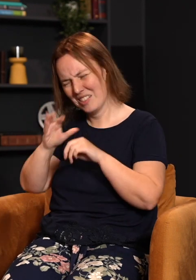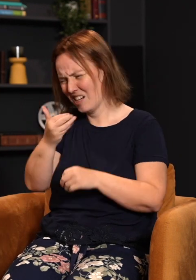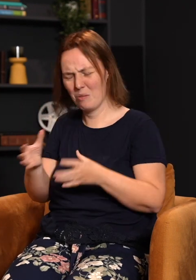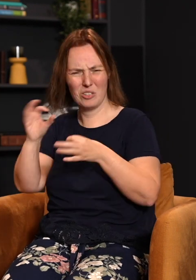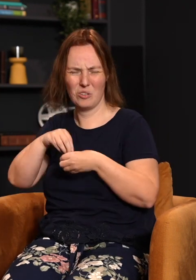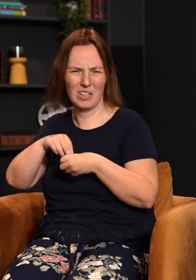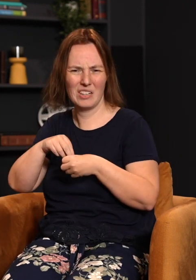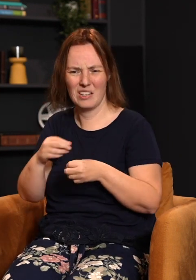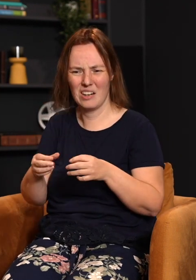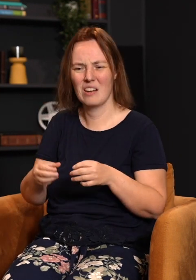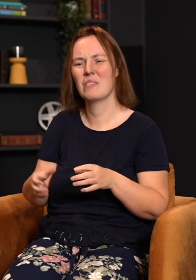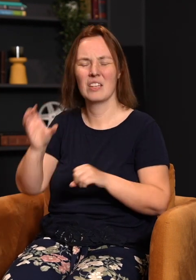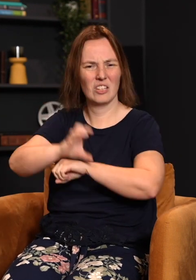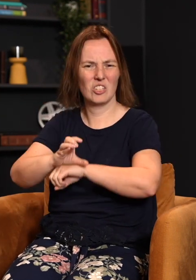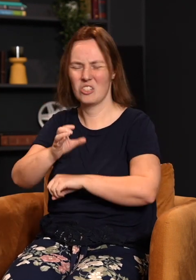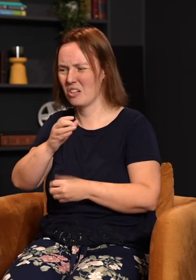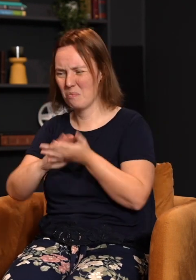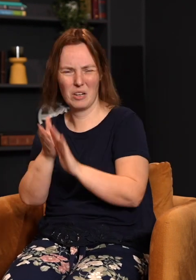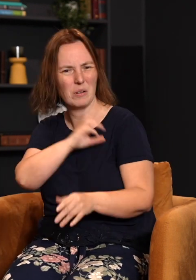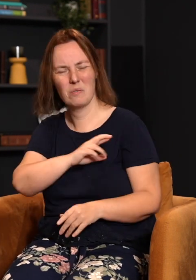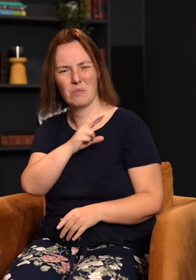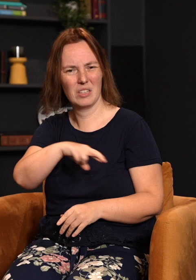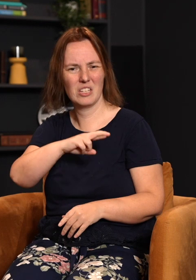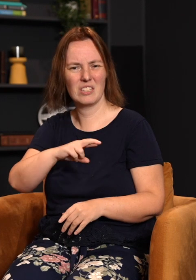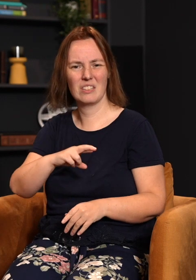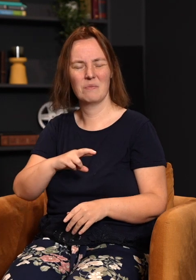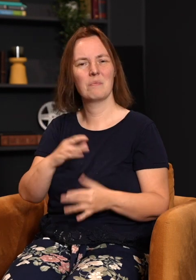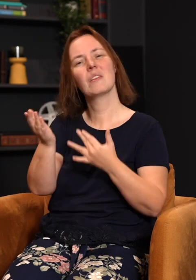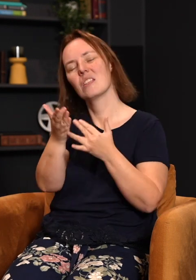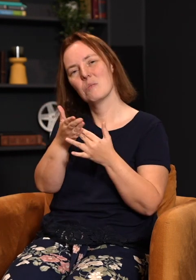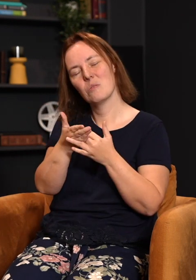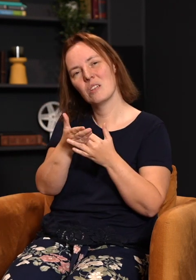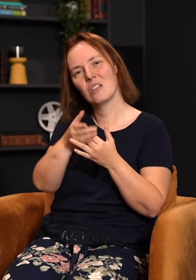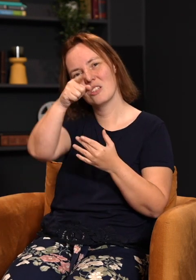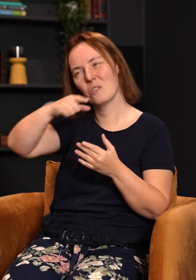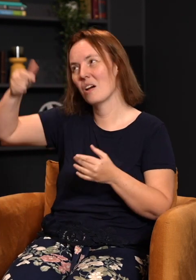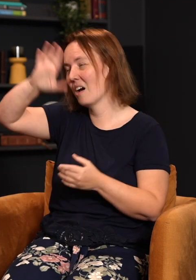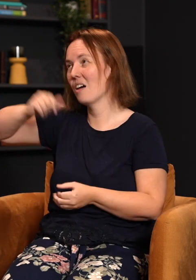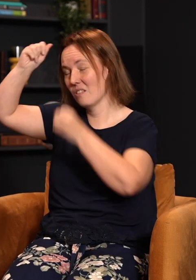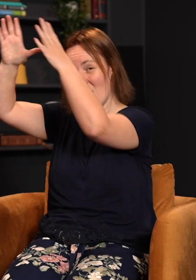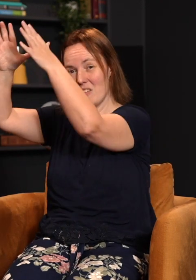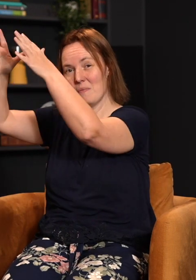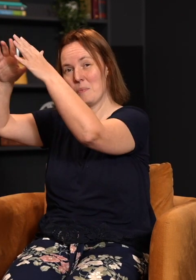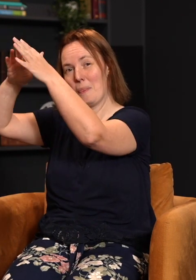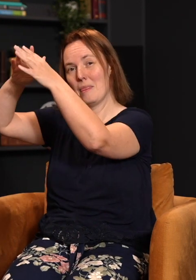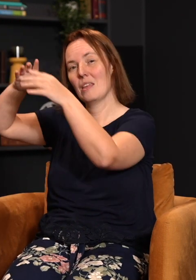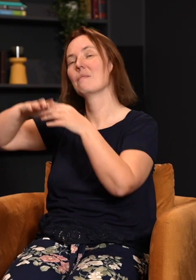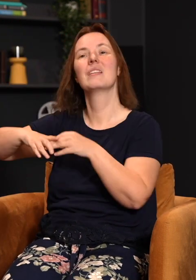It's not about joining a church. It's not about becoming religious. It's between you and God the Father. You know whether or not you know him. And if you don't know him, you